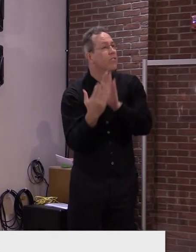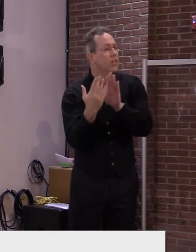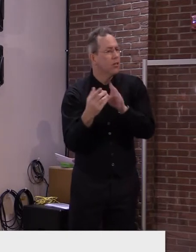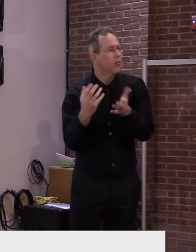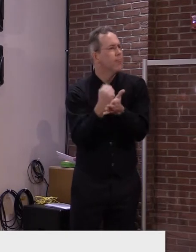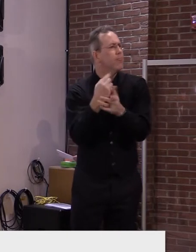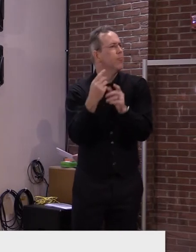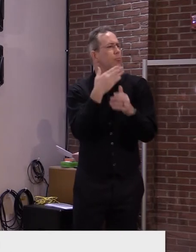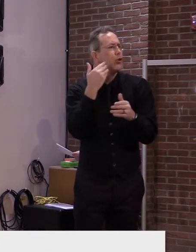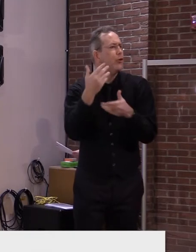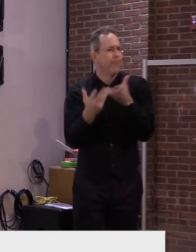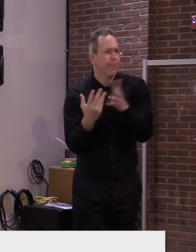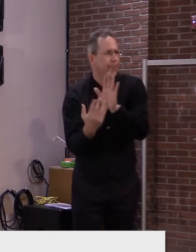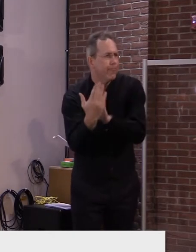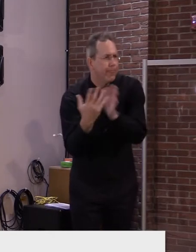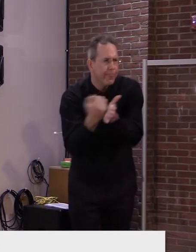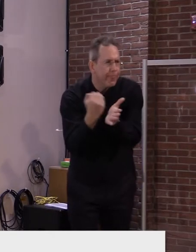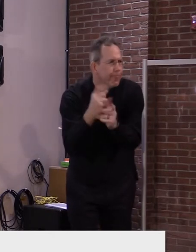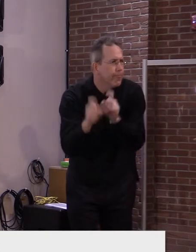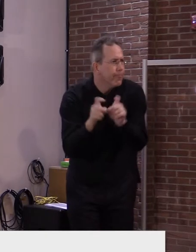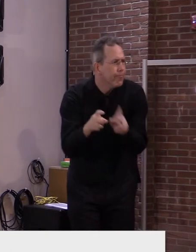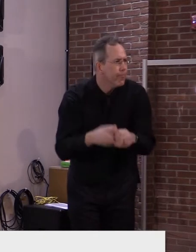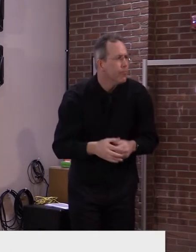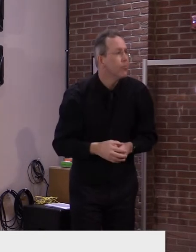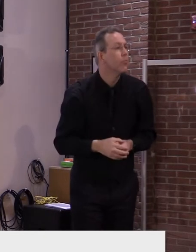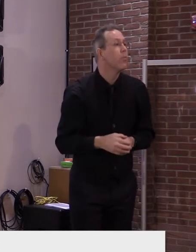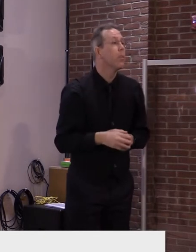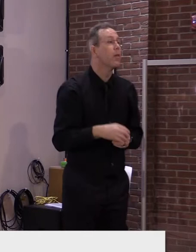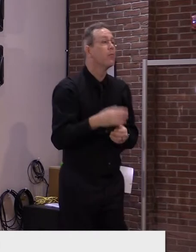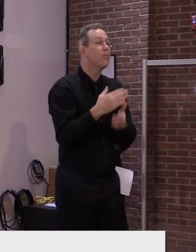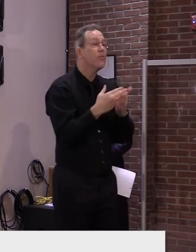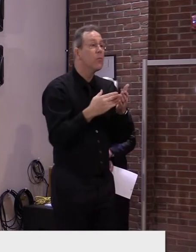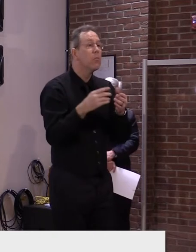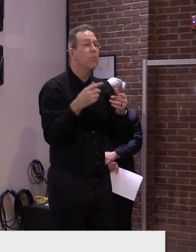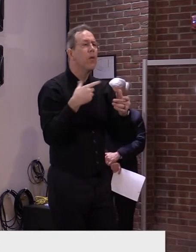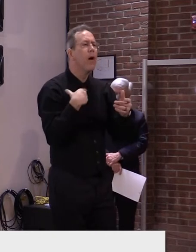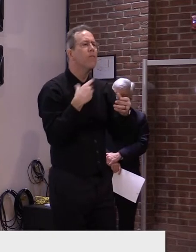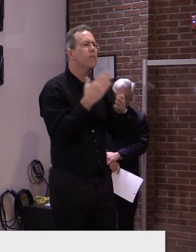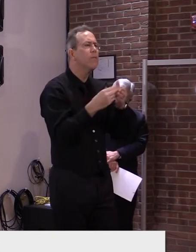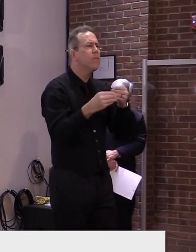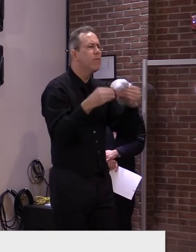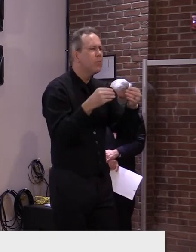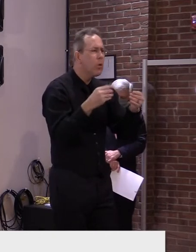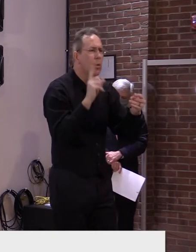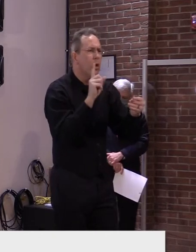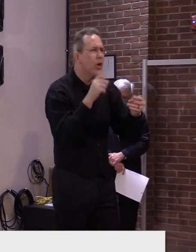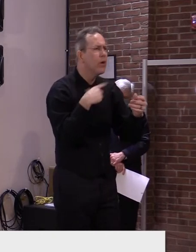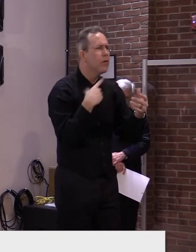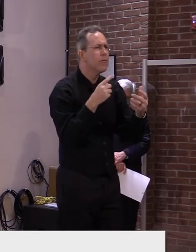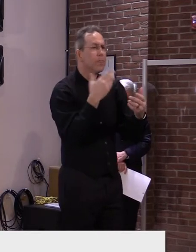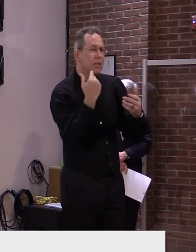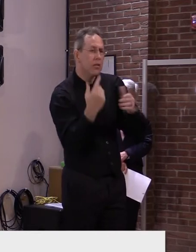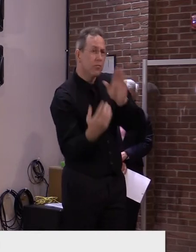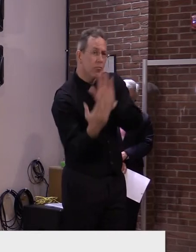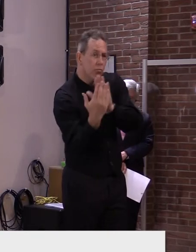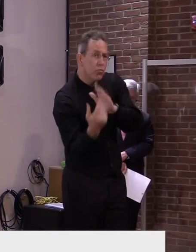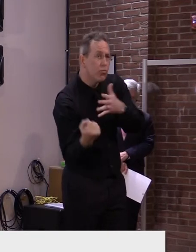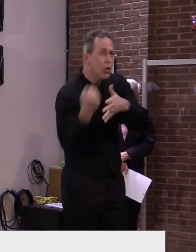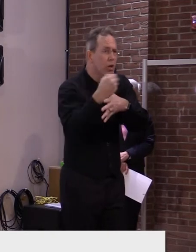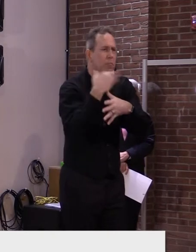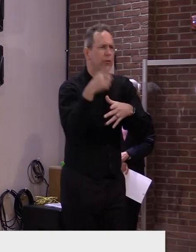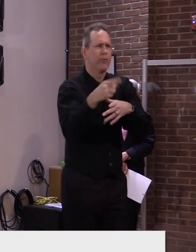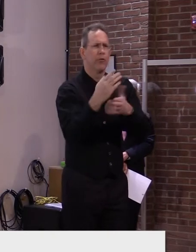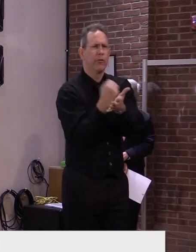If we are provided some flexibility in our decision-making, our priority on maximizing in-person instruction will likely be the most compelling consideration